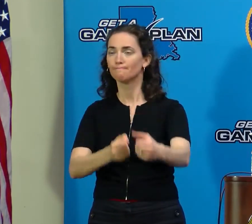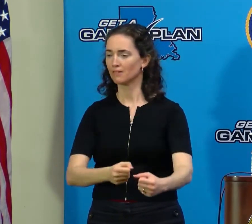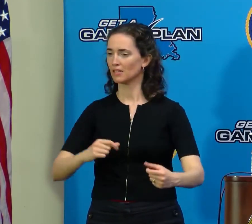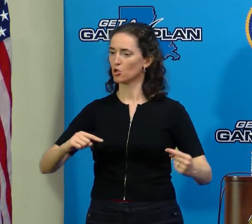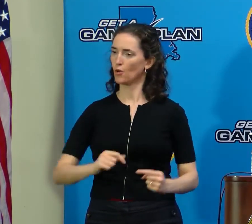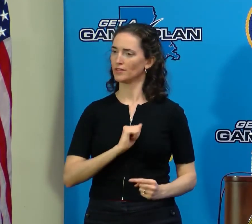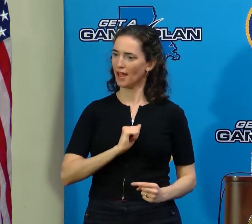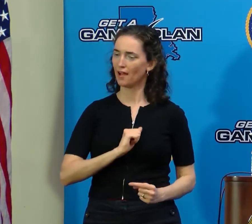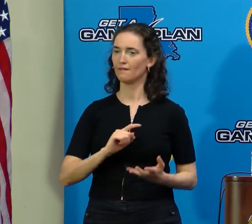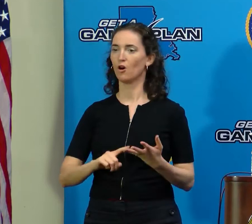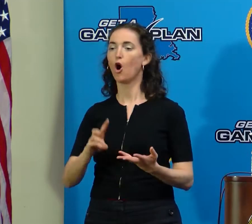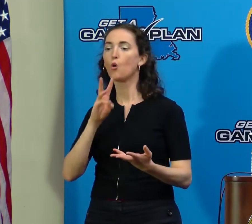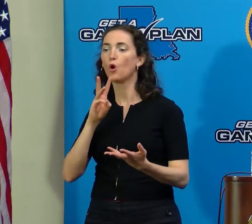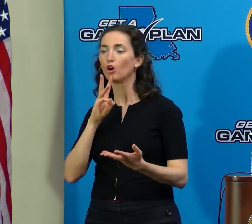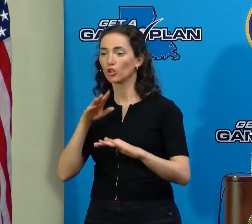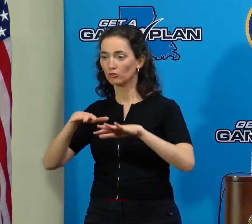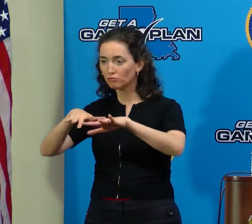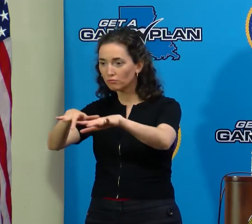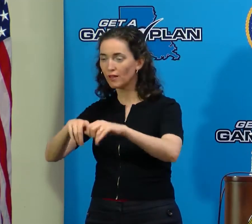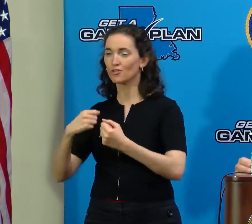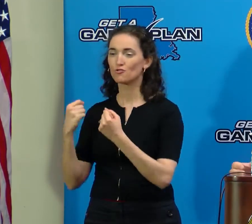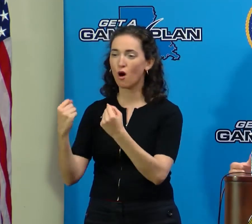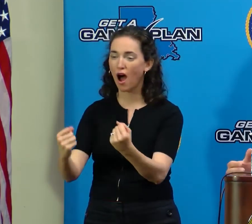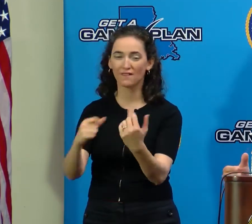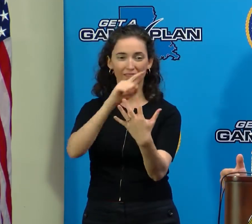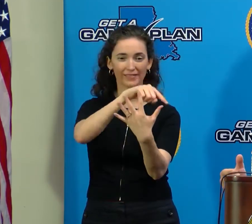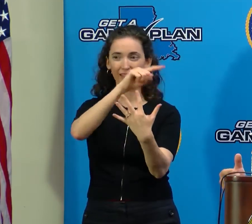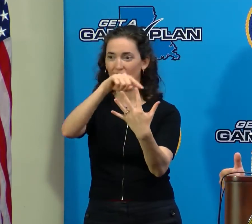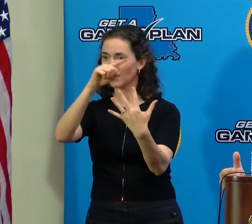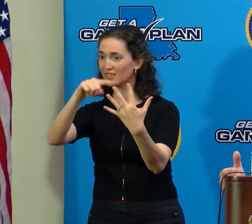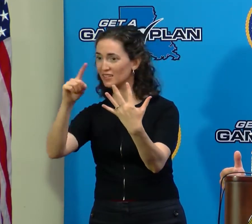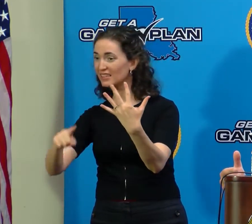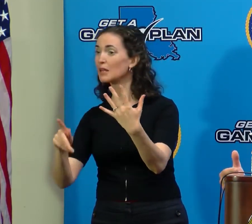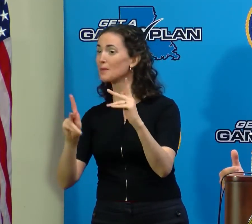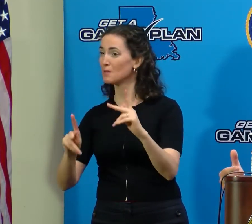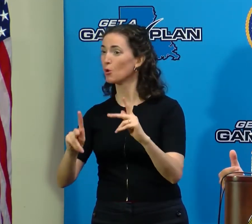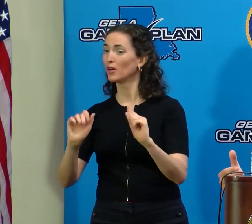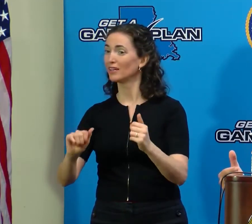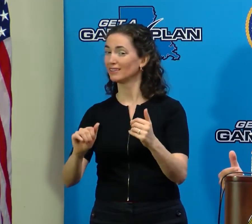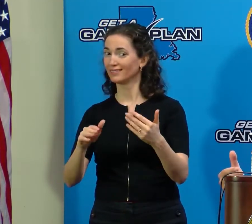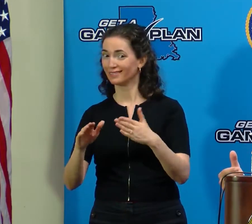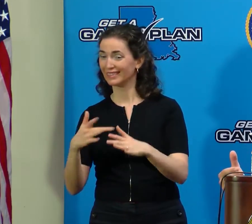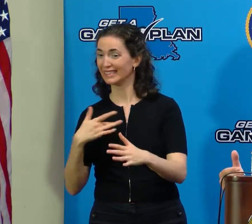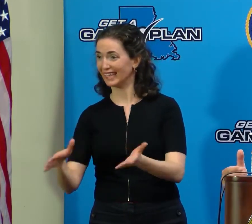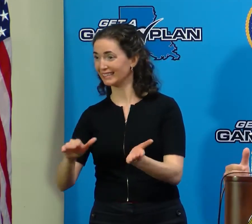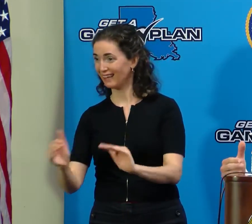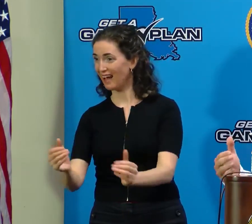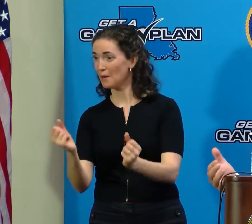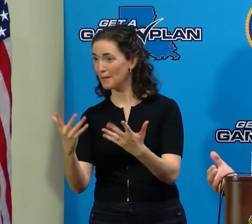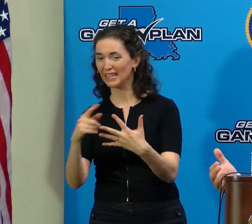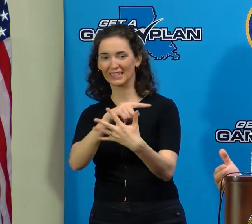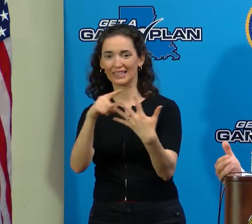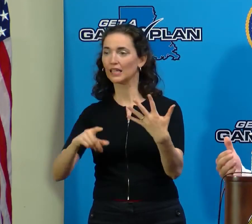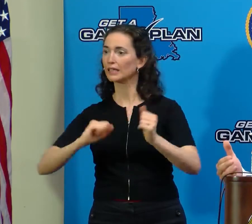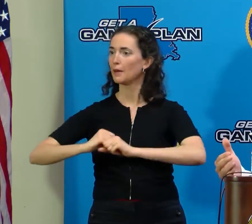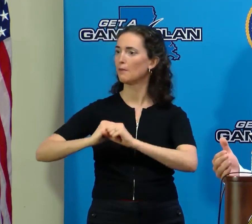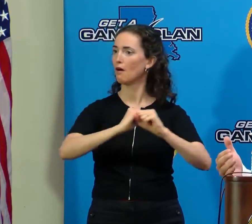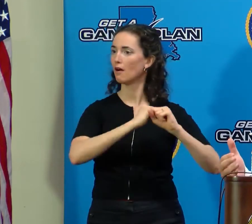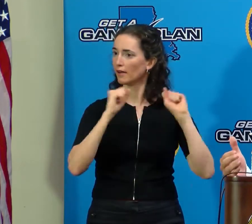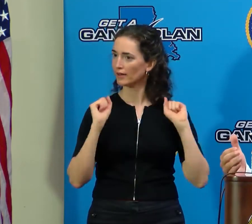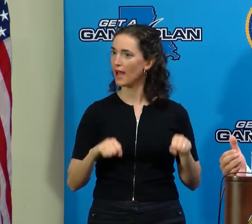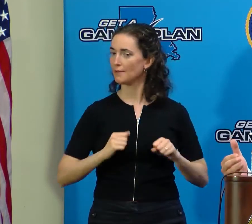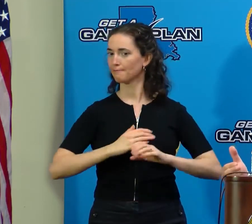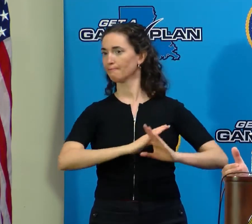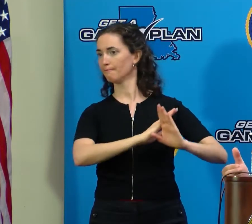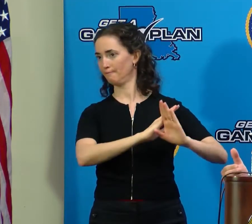water, you know, something like that. That's typically where we see the most deaths associated with a hurricane. It's in the recovery, not